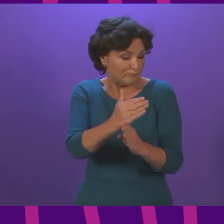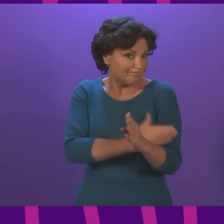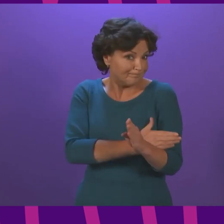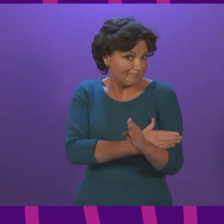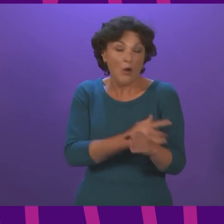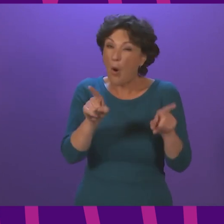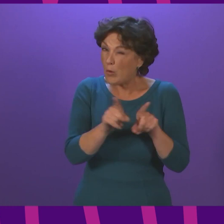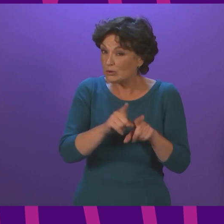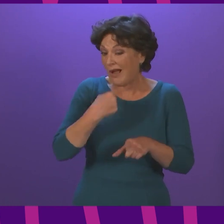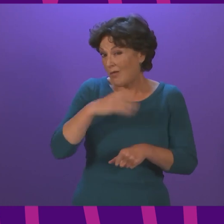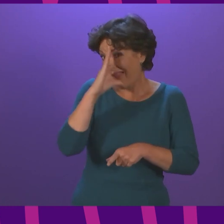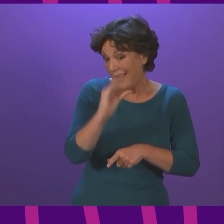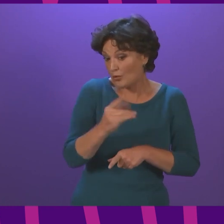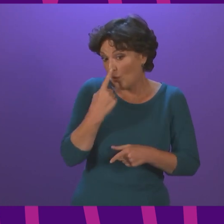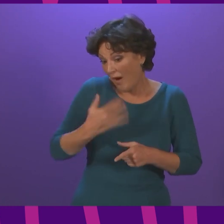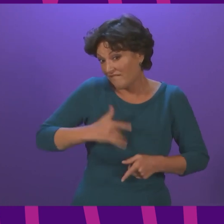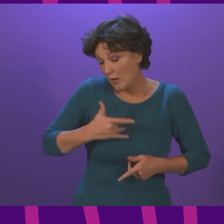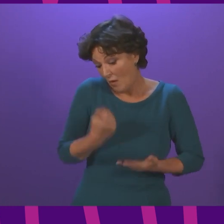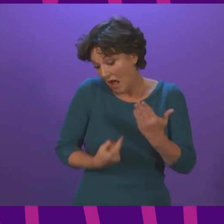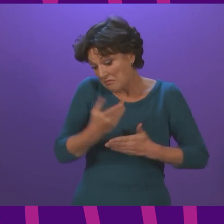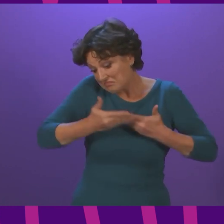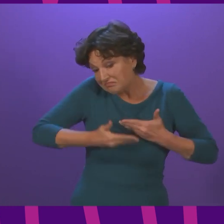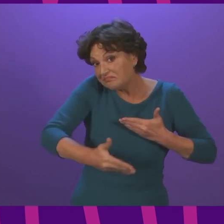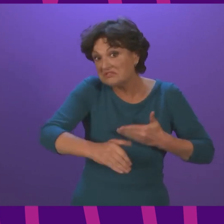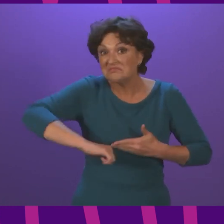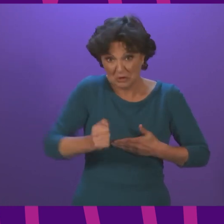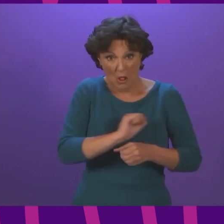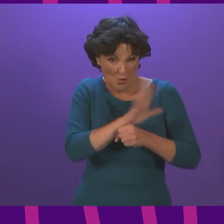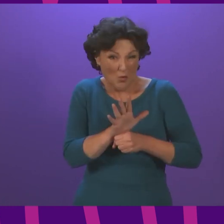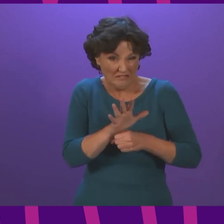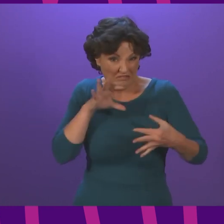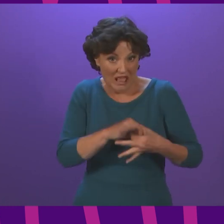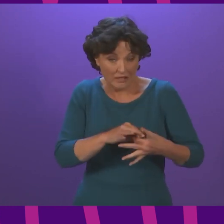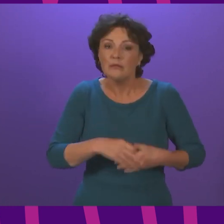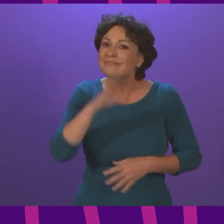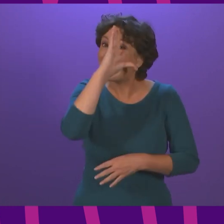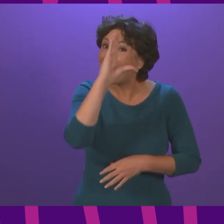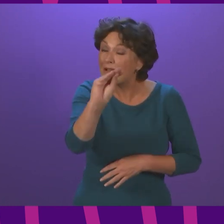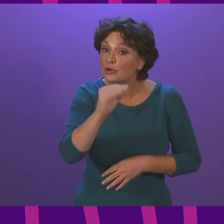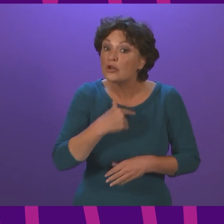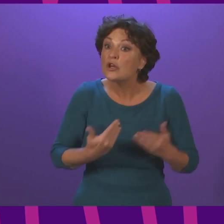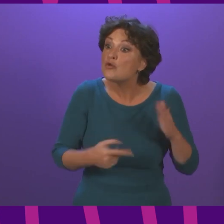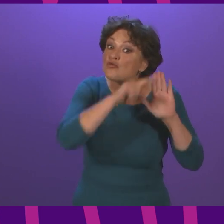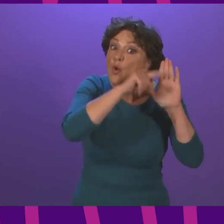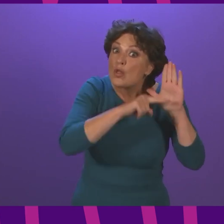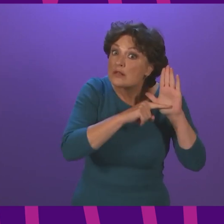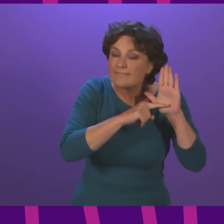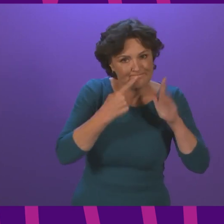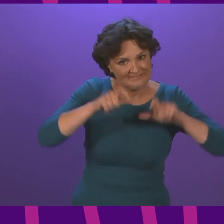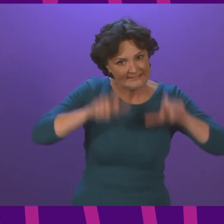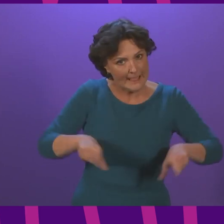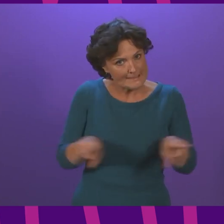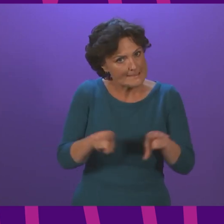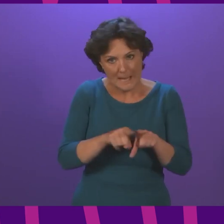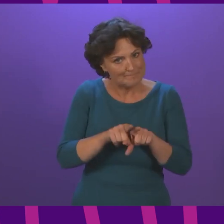assessment of the current course of the pandemic in Scotland, and in light of that, confirm that there will be no immediate changes this week to the remaining,